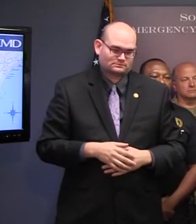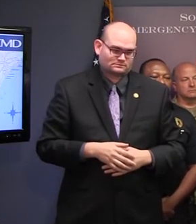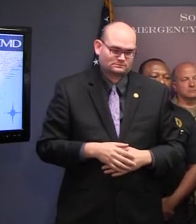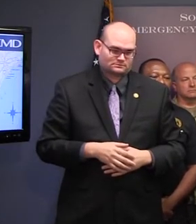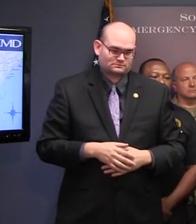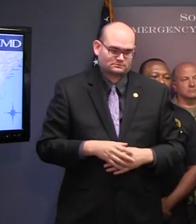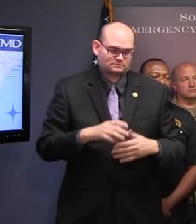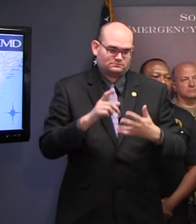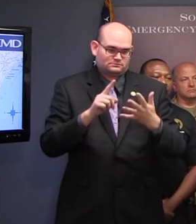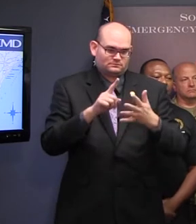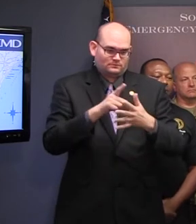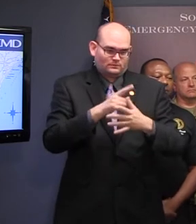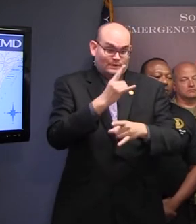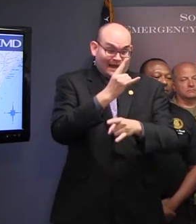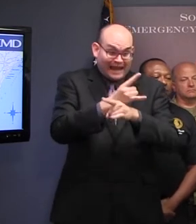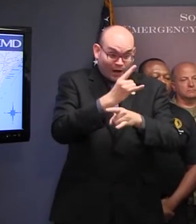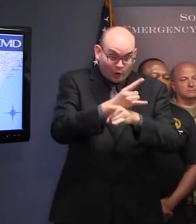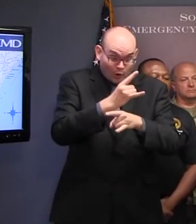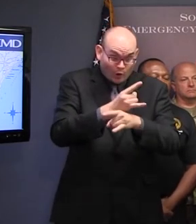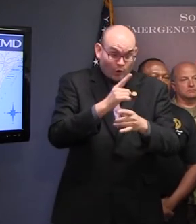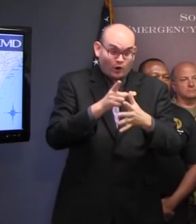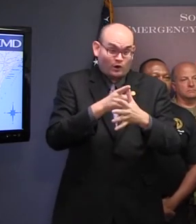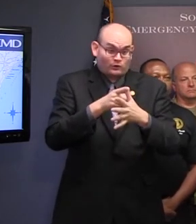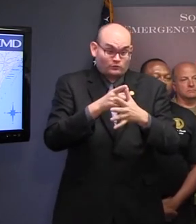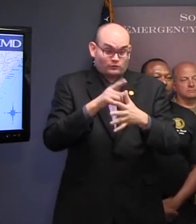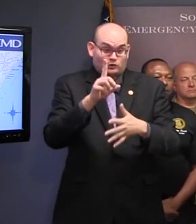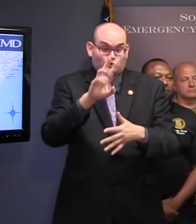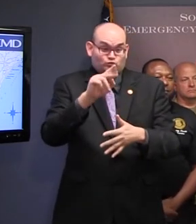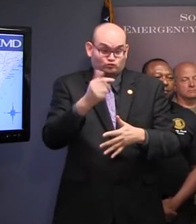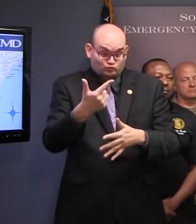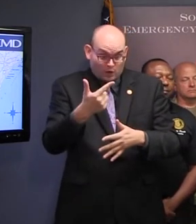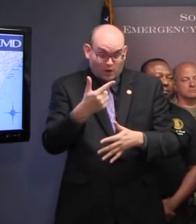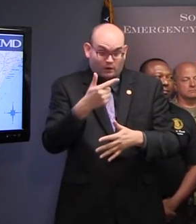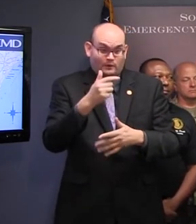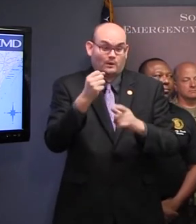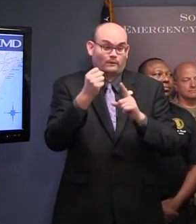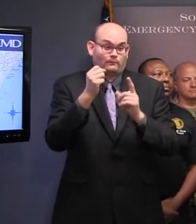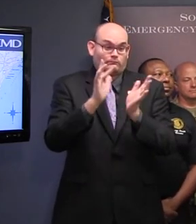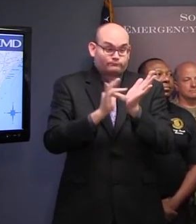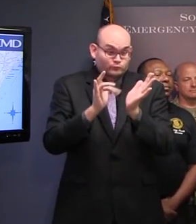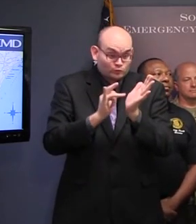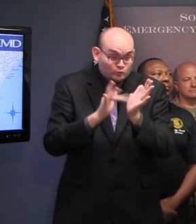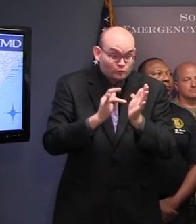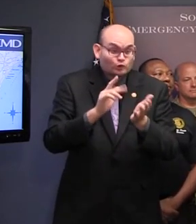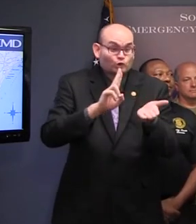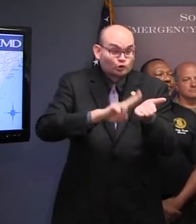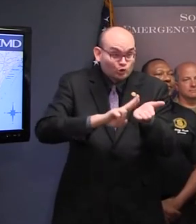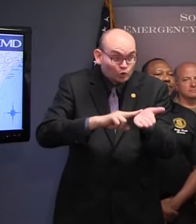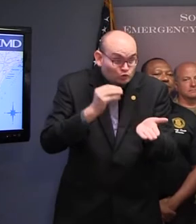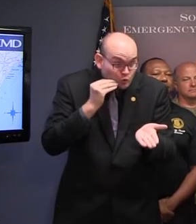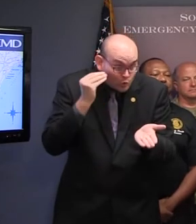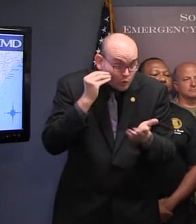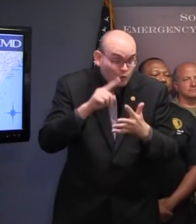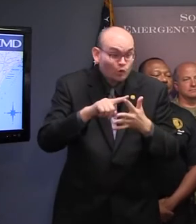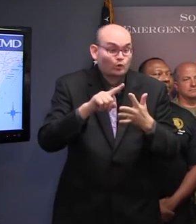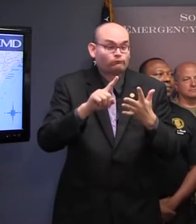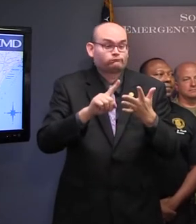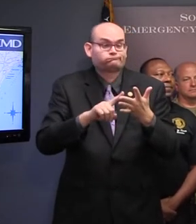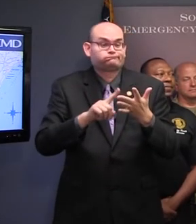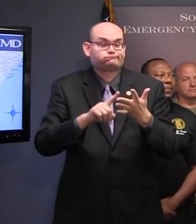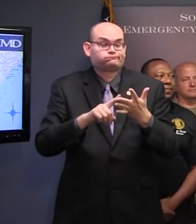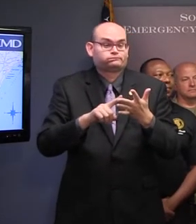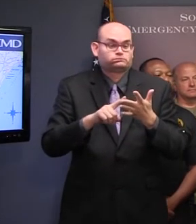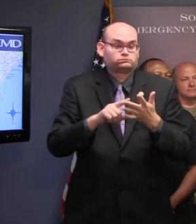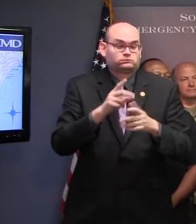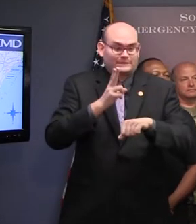alcohol and substance abuse hospitals, and other similar types which are listed in the executive order. I'll